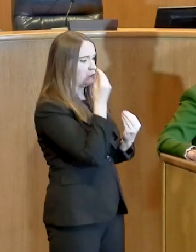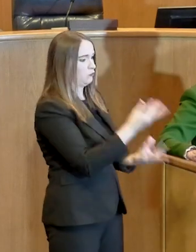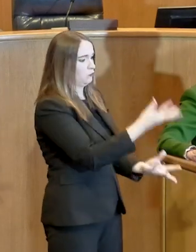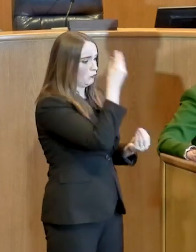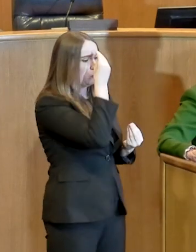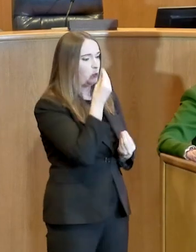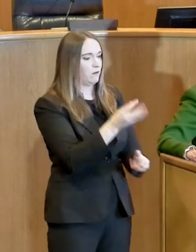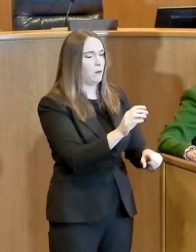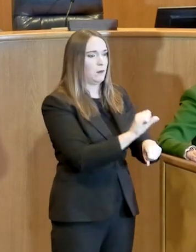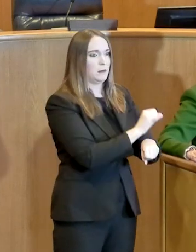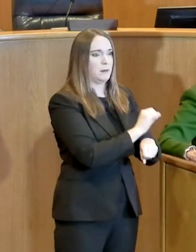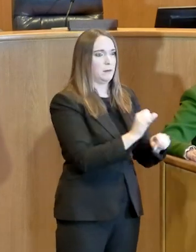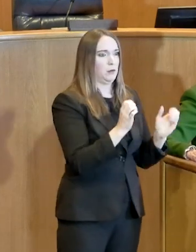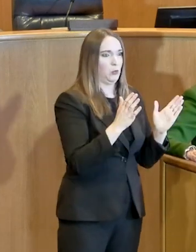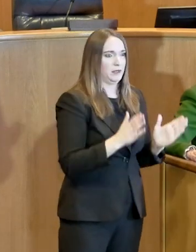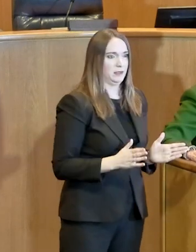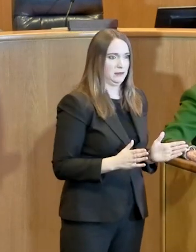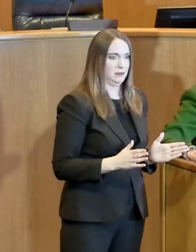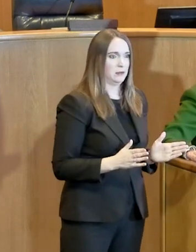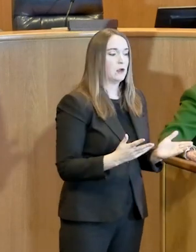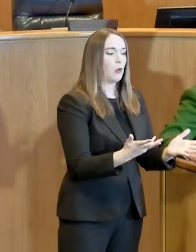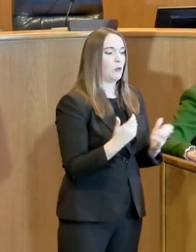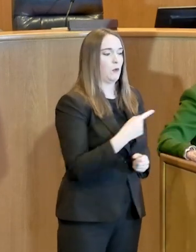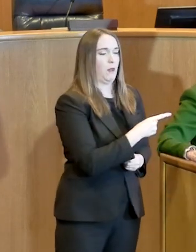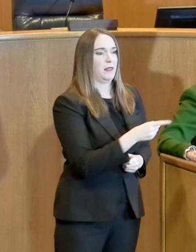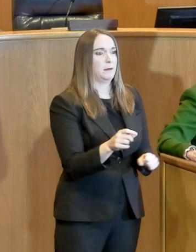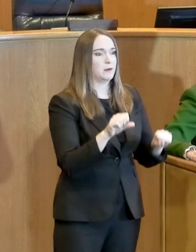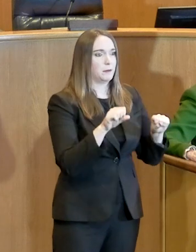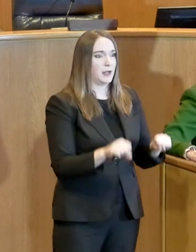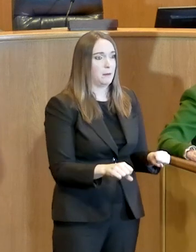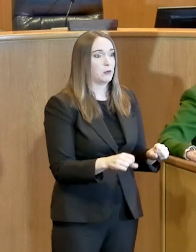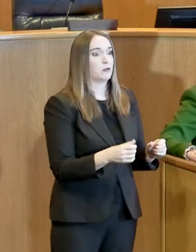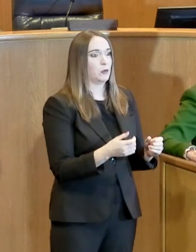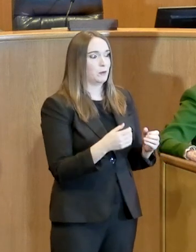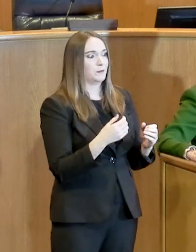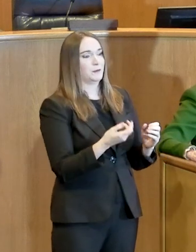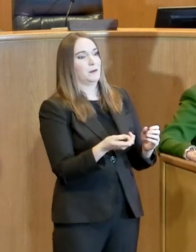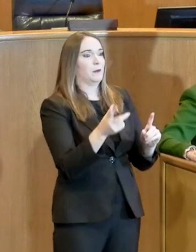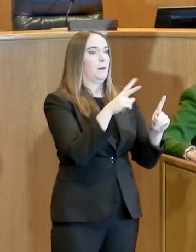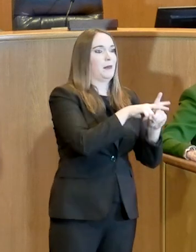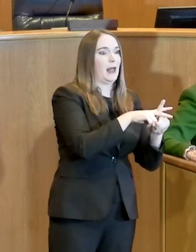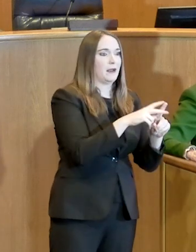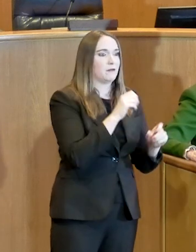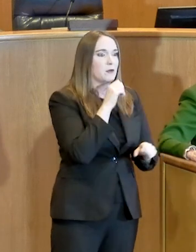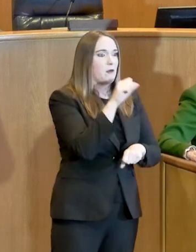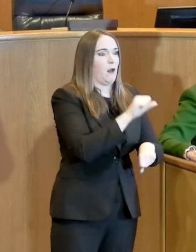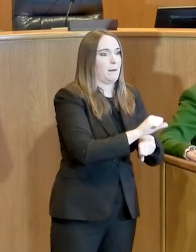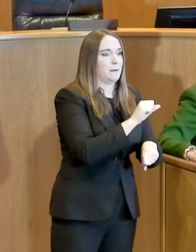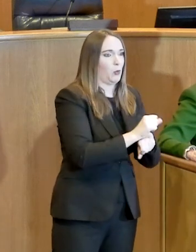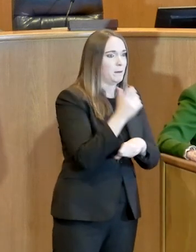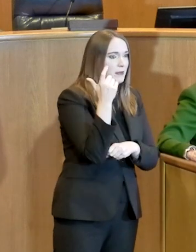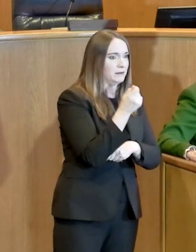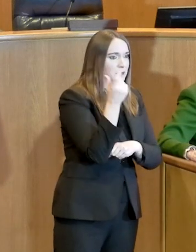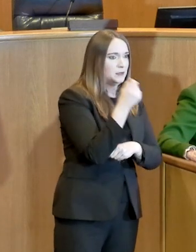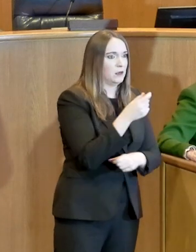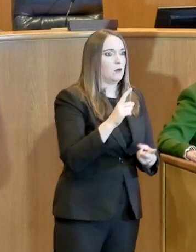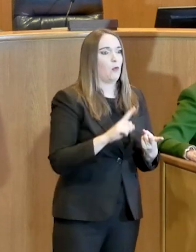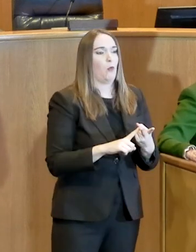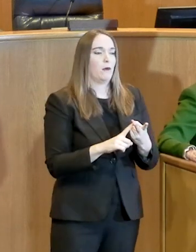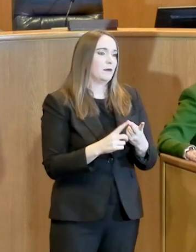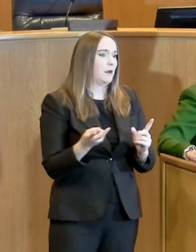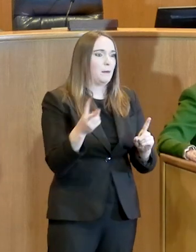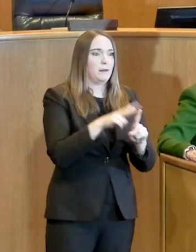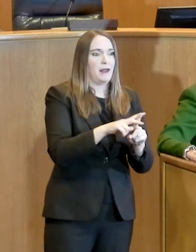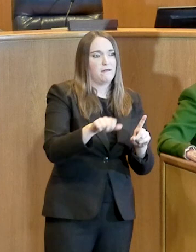to give them a chance to work with people, potentially to draw their unemployment a packet of what they might need to do. We've got business